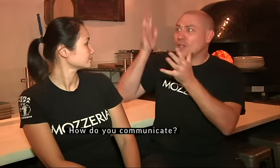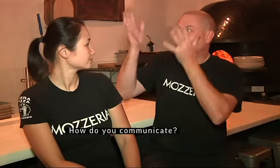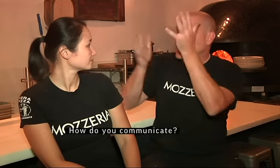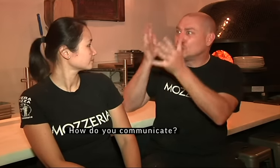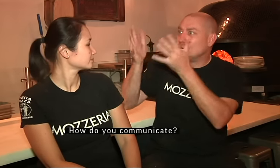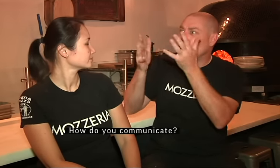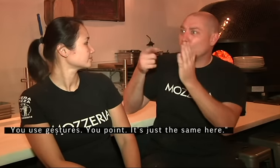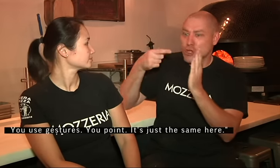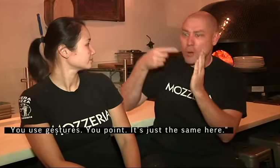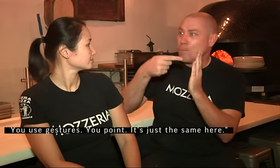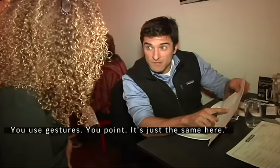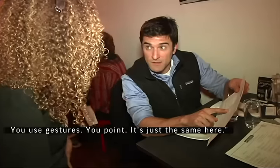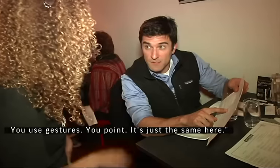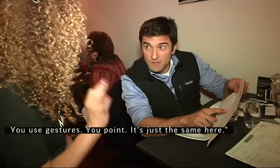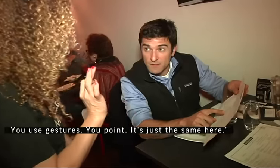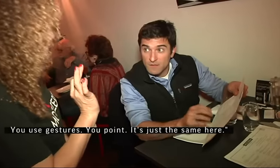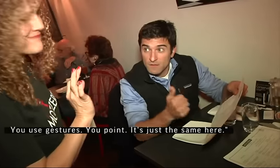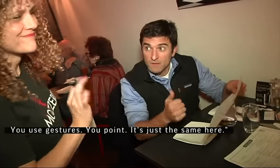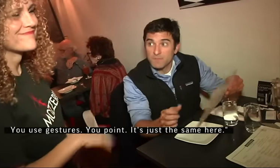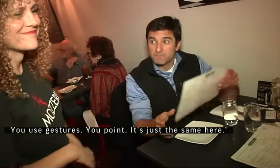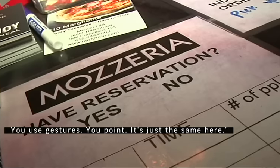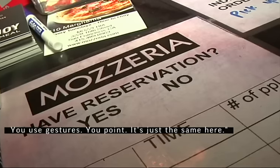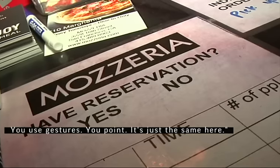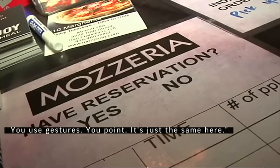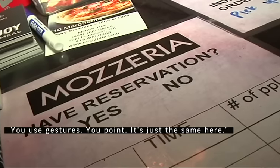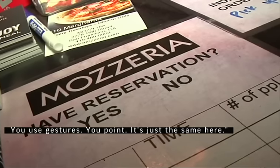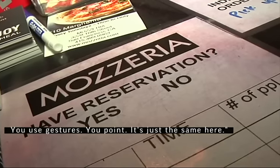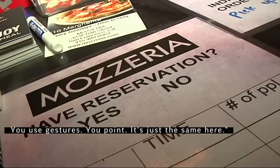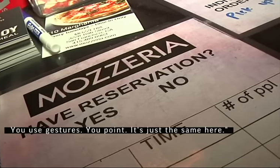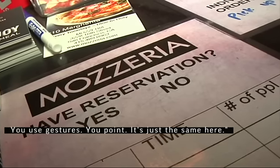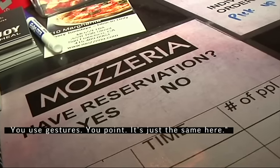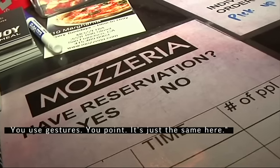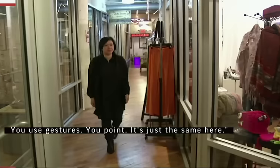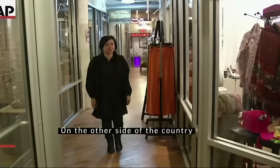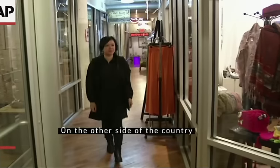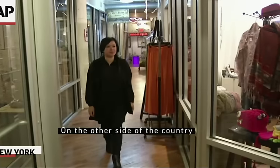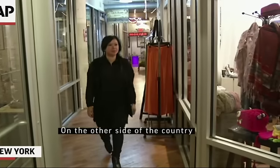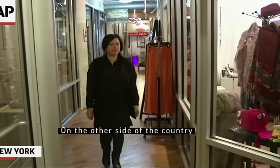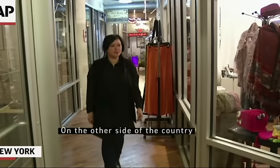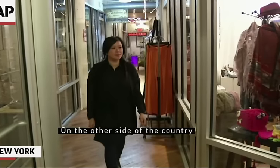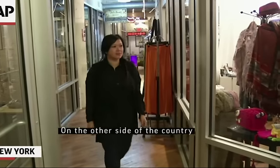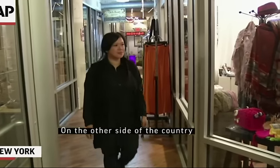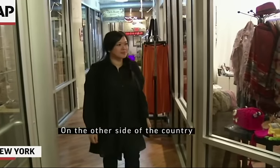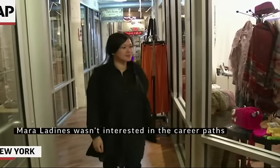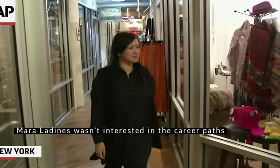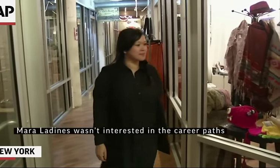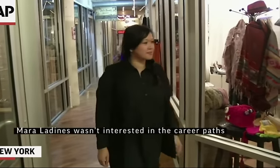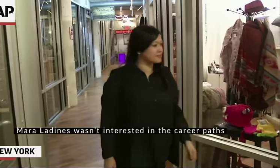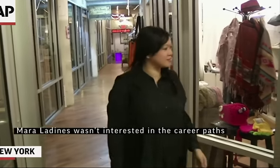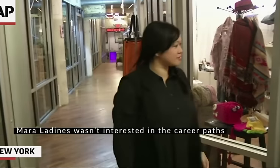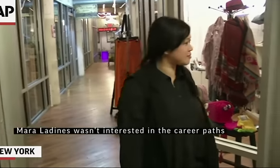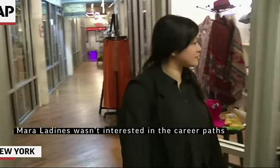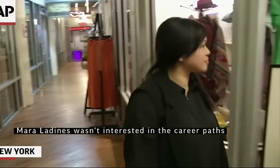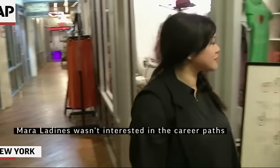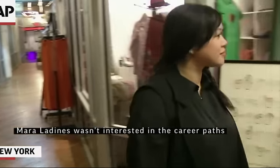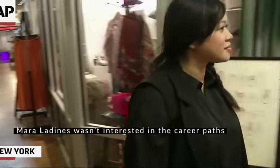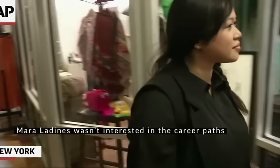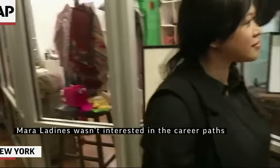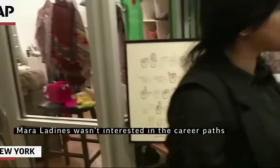You know, you use gestures, you point. It's just the same here. On the other side of the country, Mara Ladinas wasn't interested